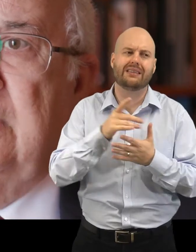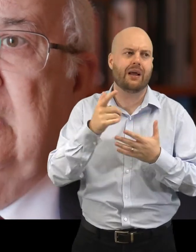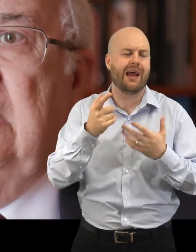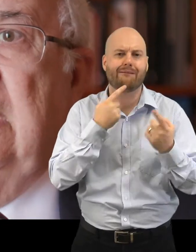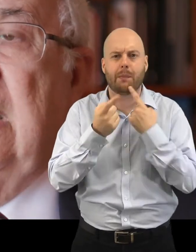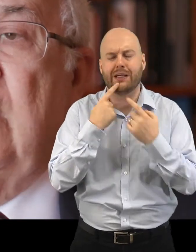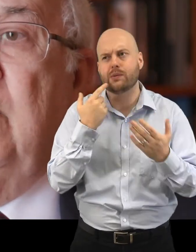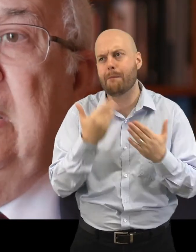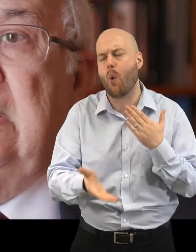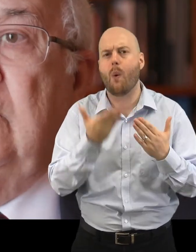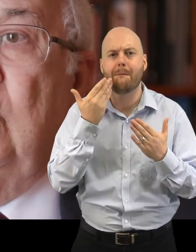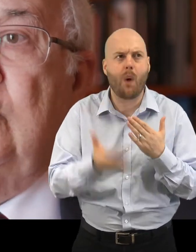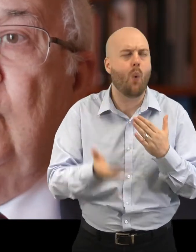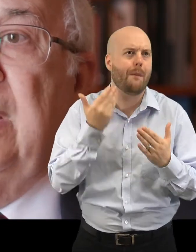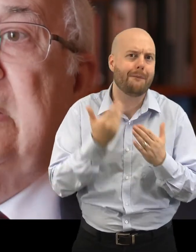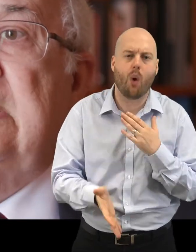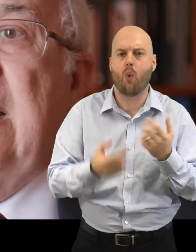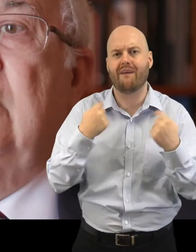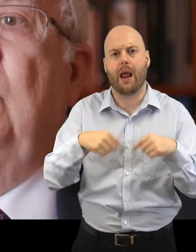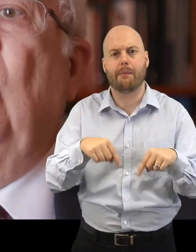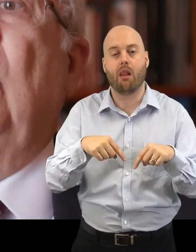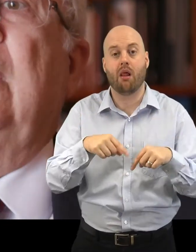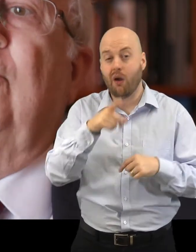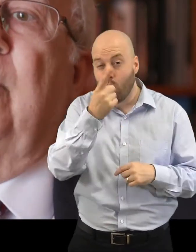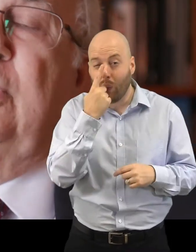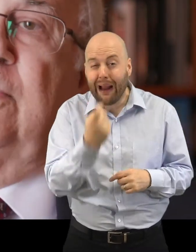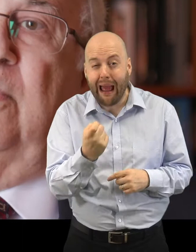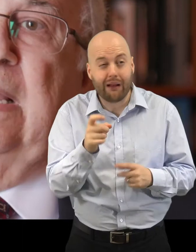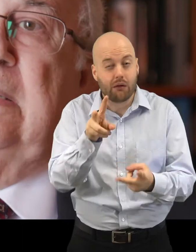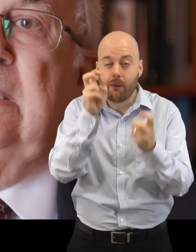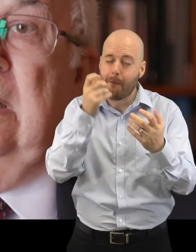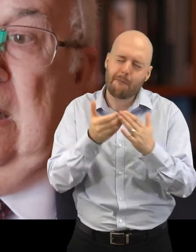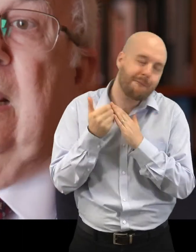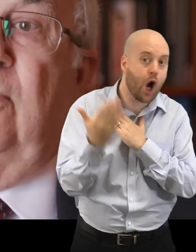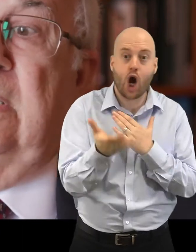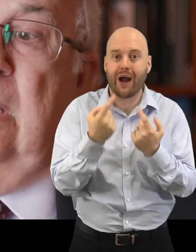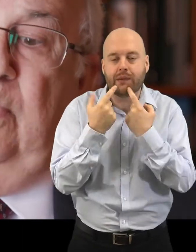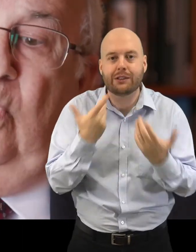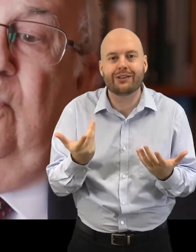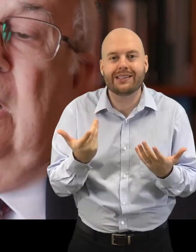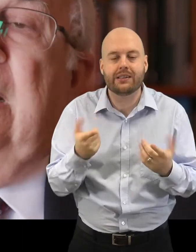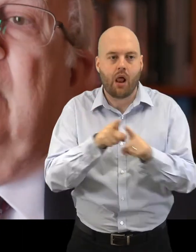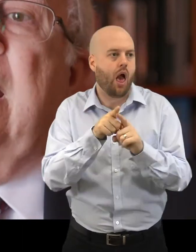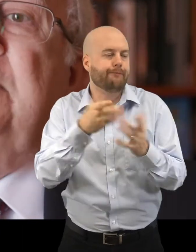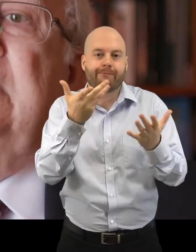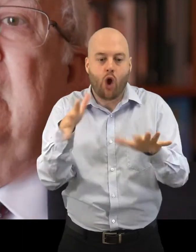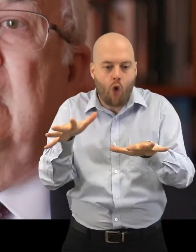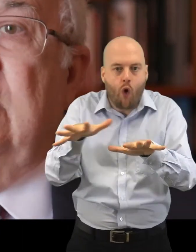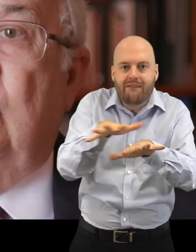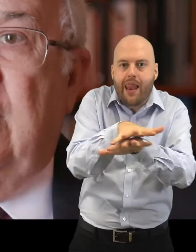And our ability also to extract more information from that, like, for example, overlaying maps, historical